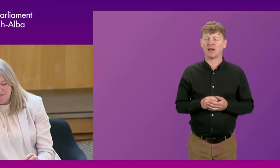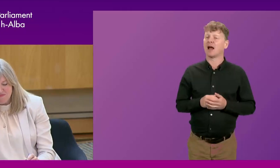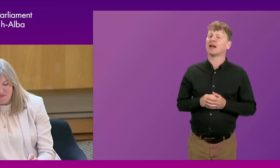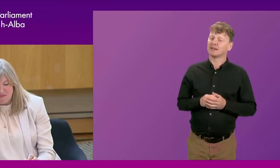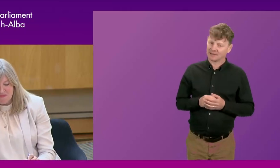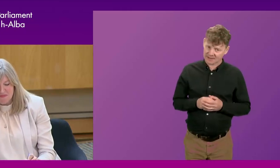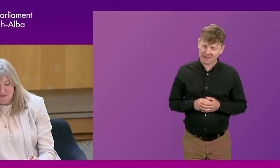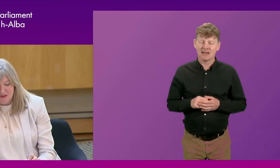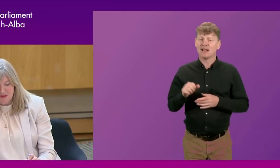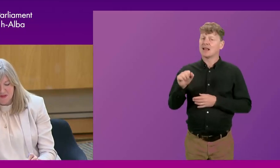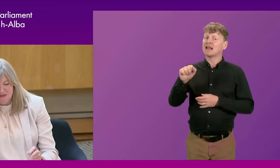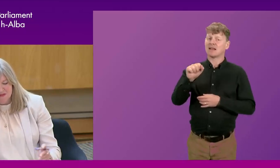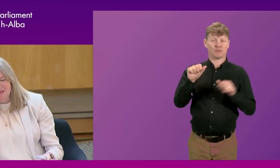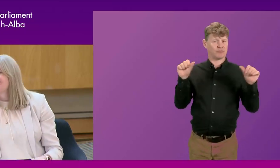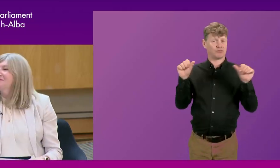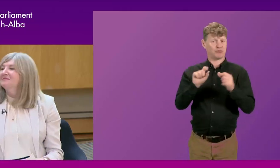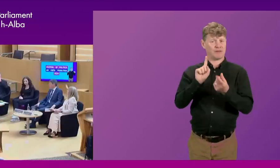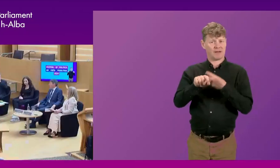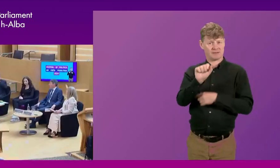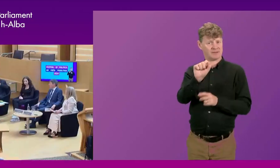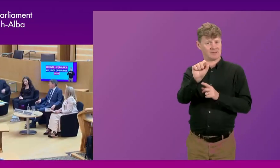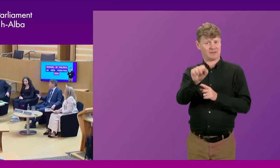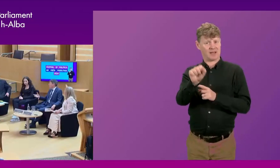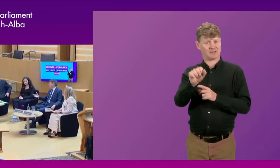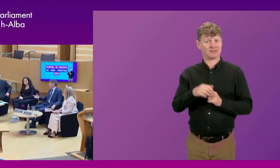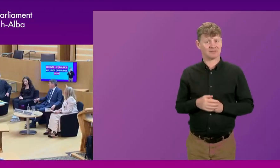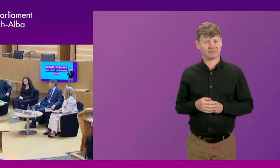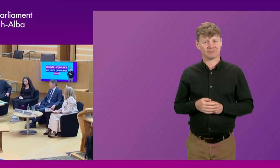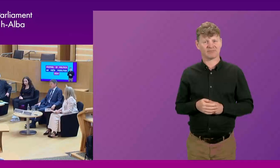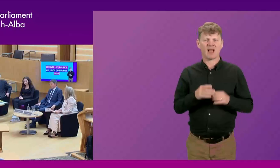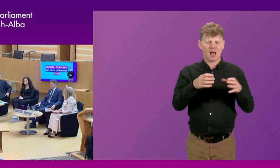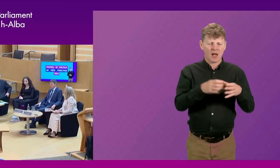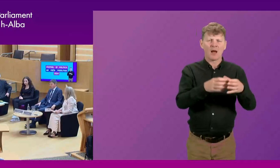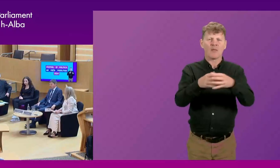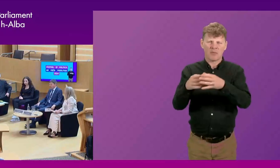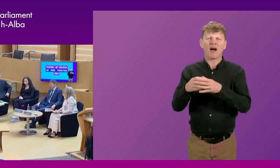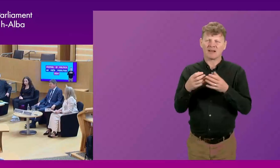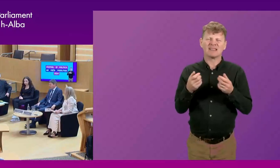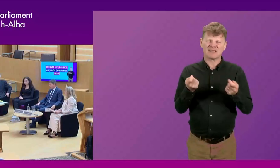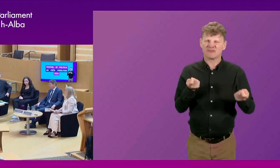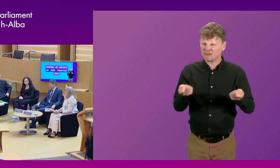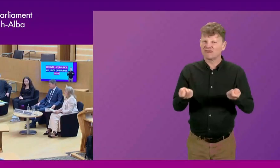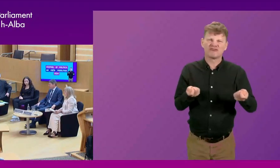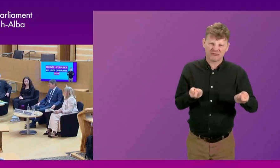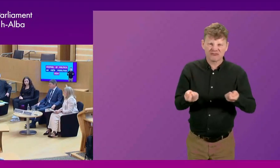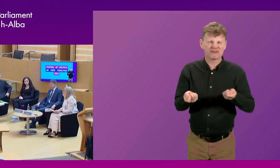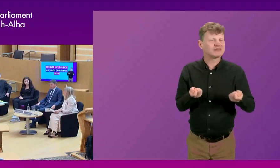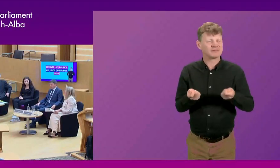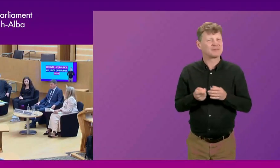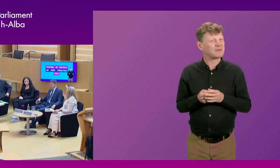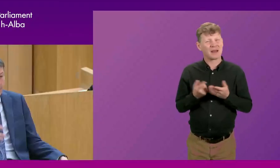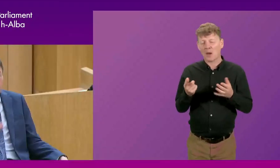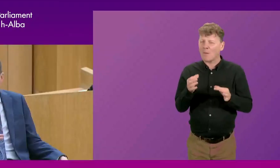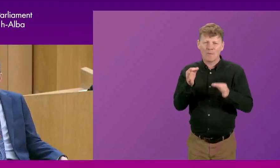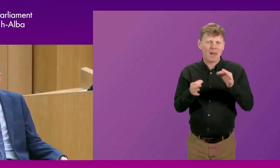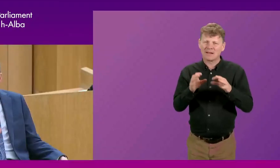yes is the brief answer. The parties do exercise control, and it's the nature of